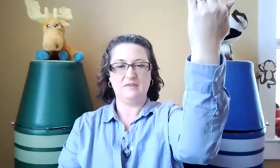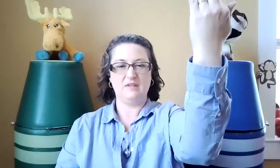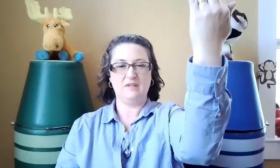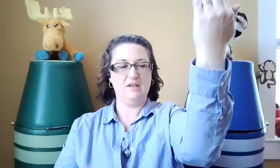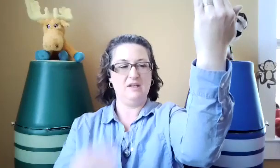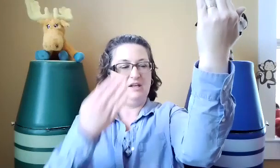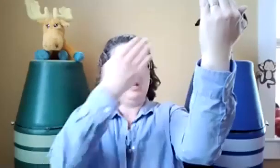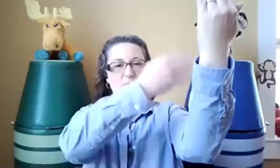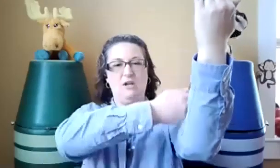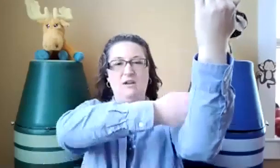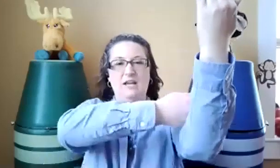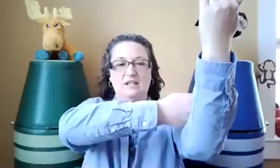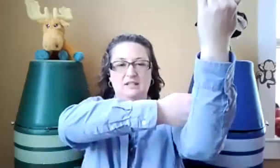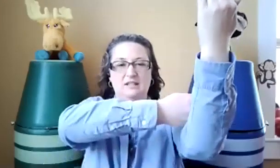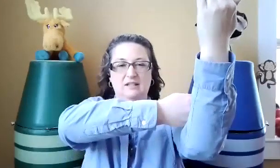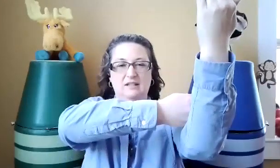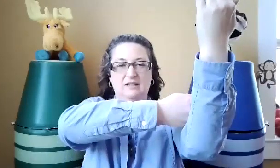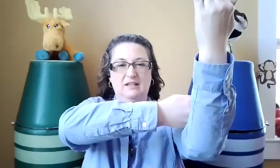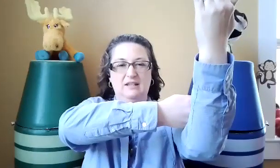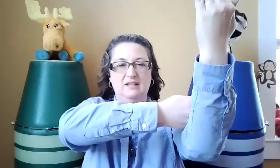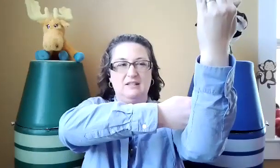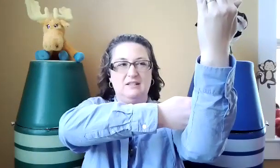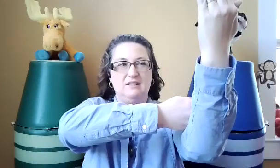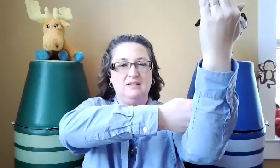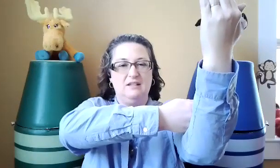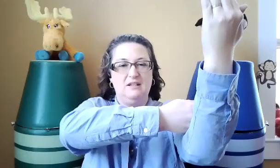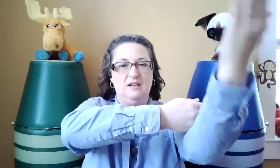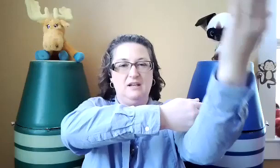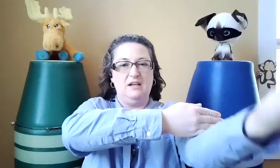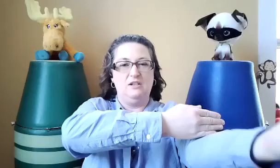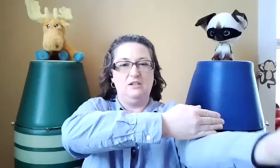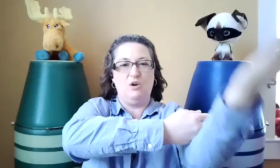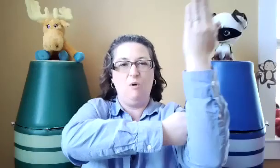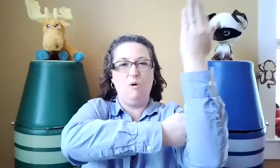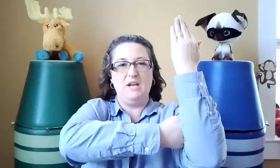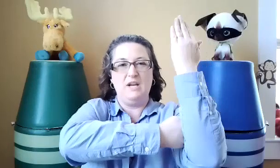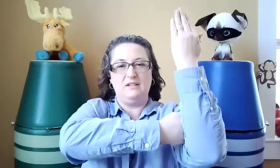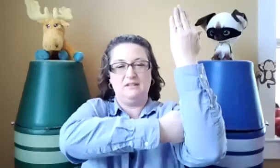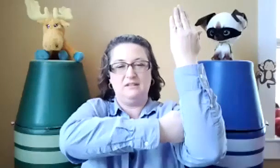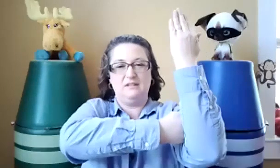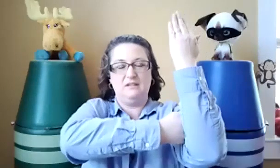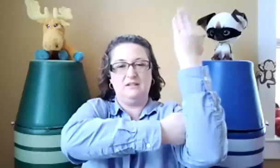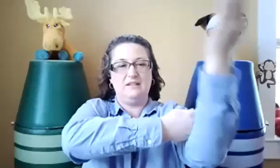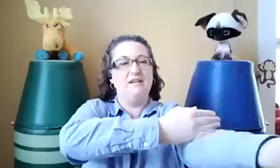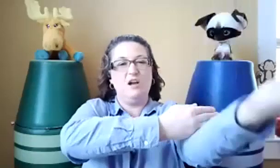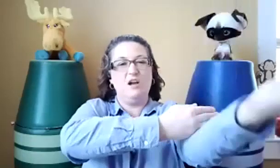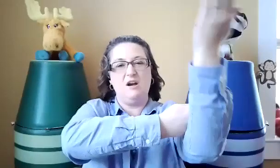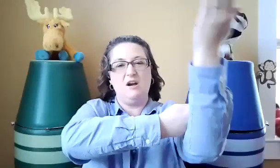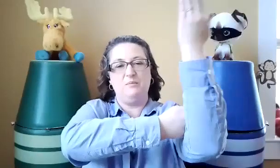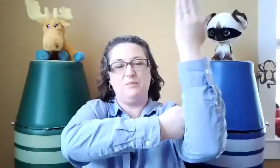the other hand in like this. And you just go morning. Like the sun coming up. Morning.